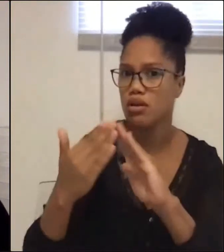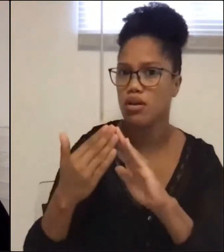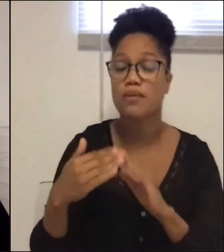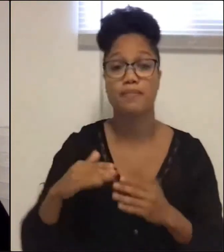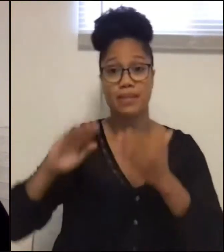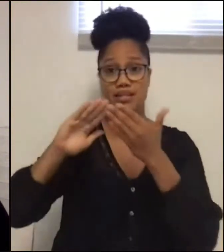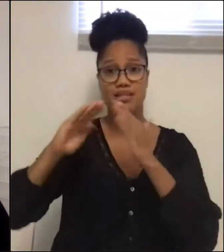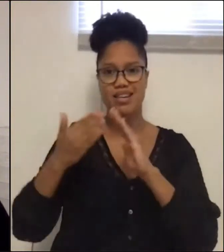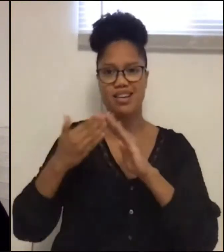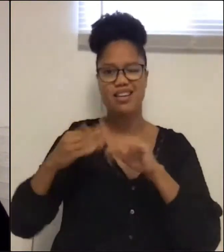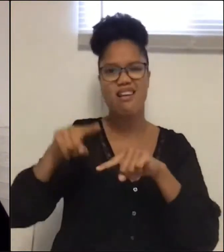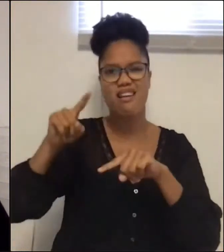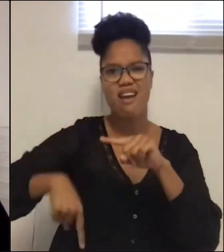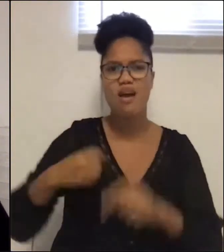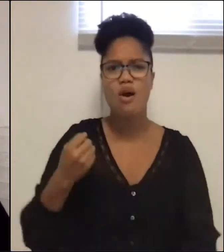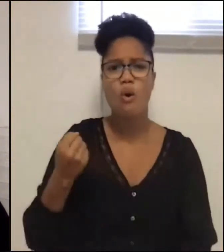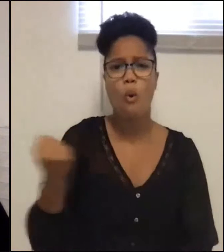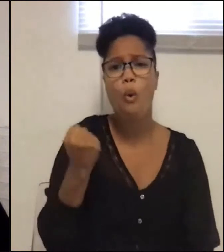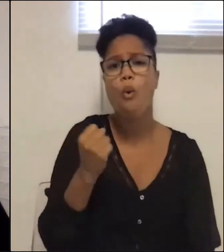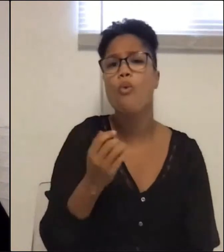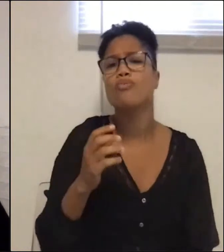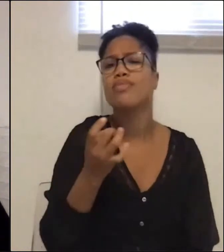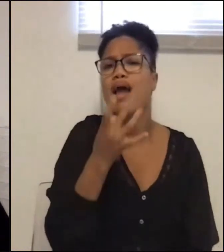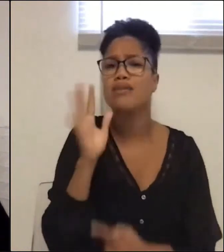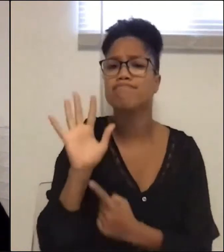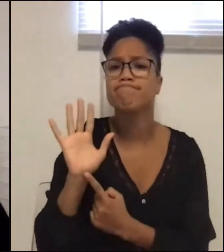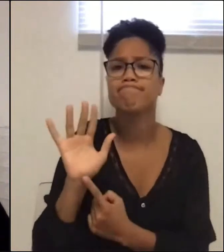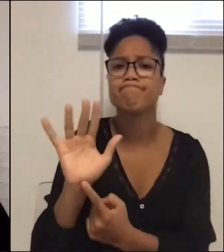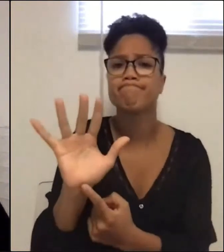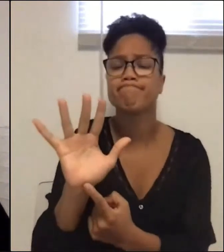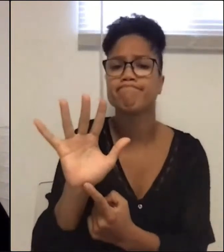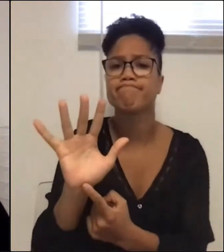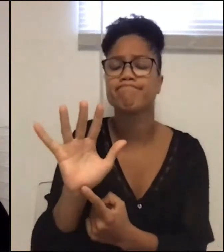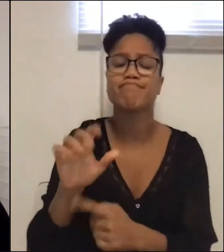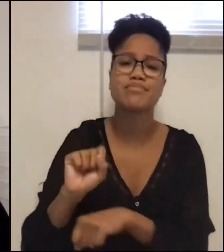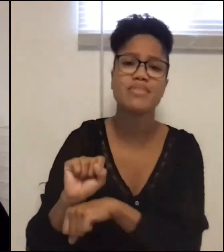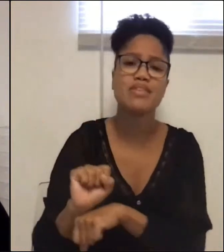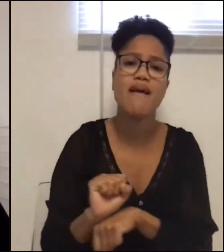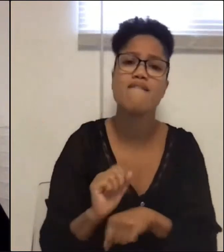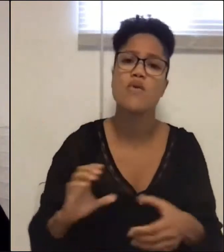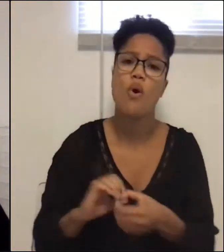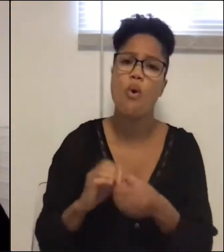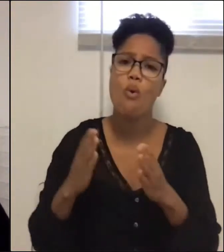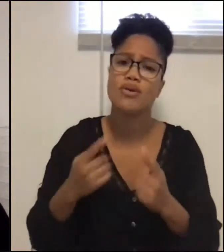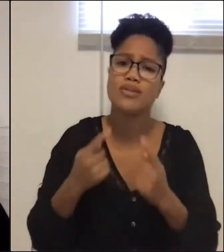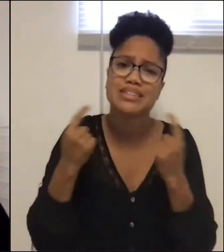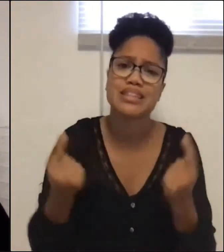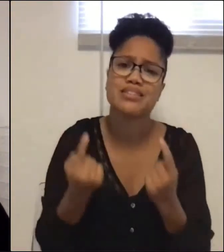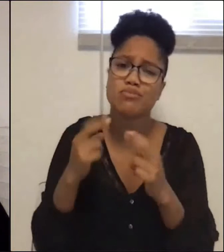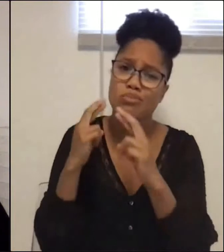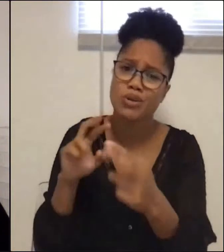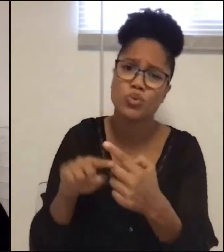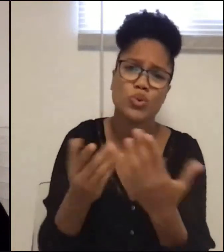couldn't hold a candle, a straight pin, a slave owner's sins to you.